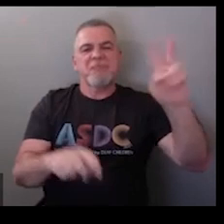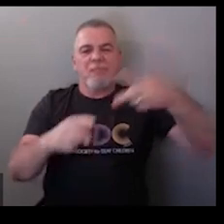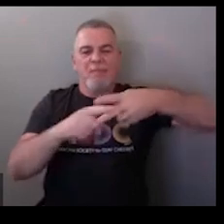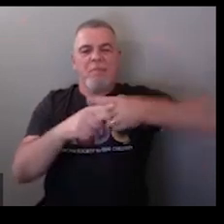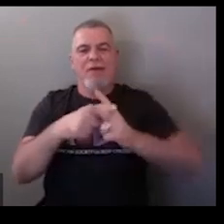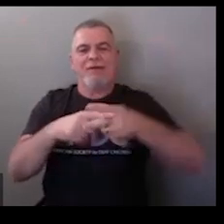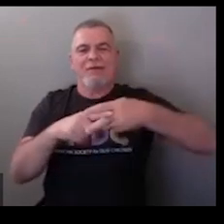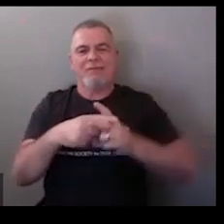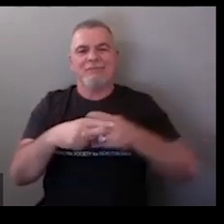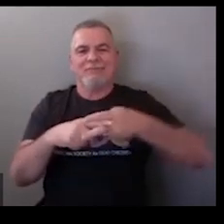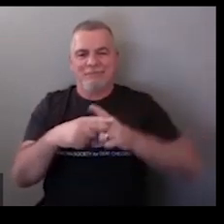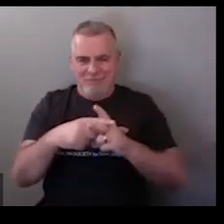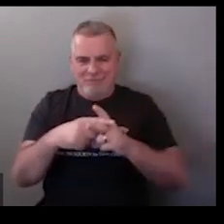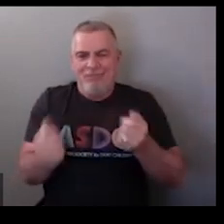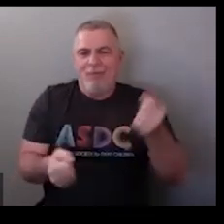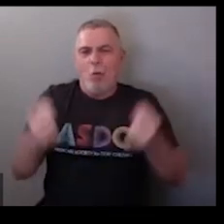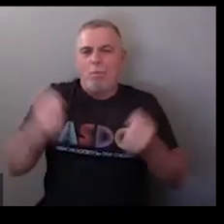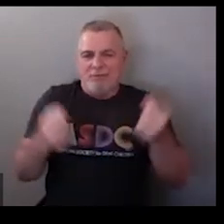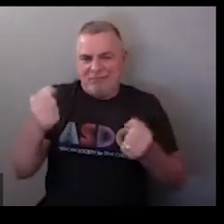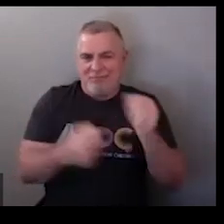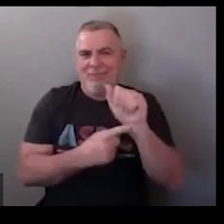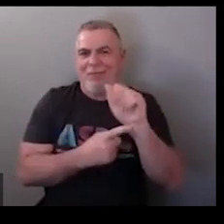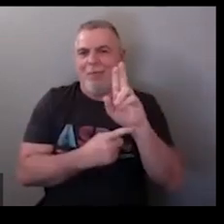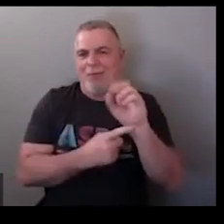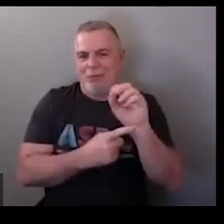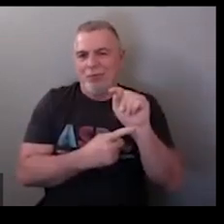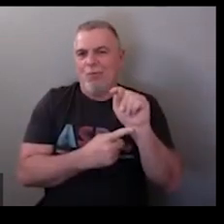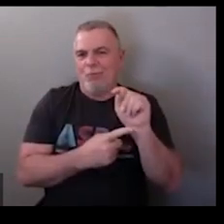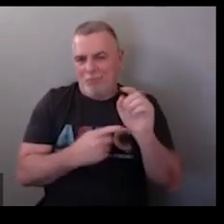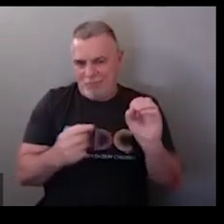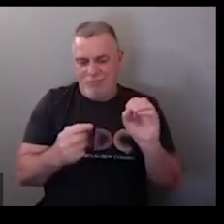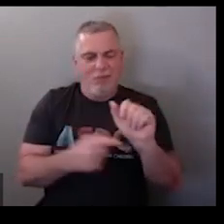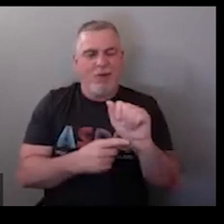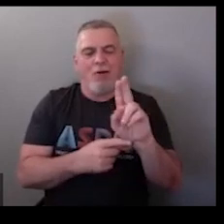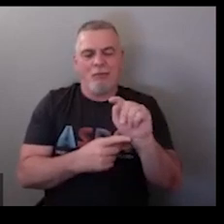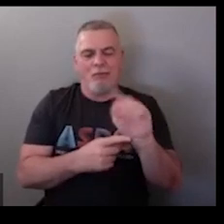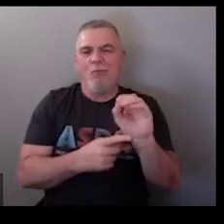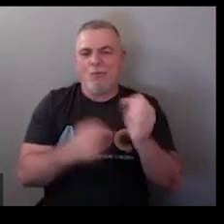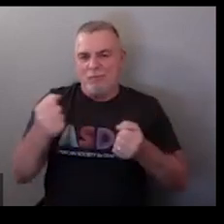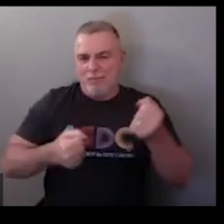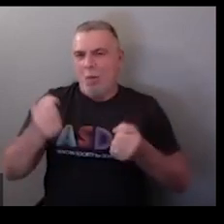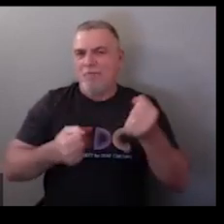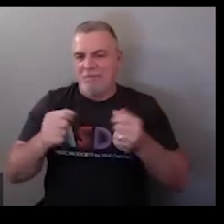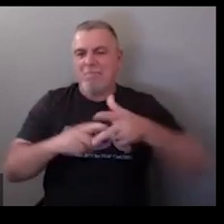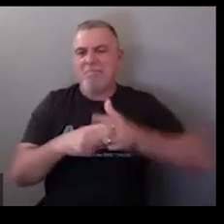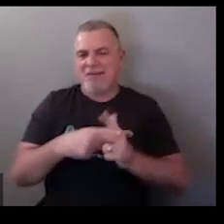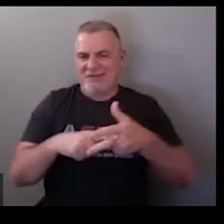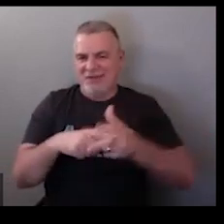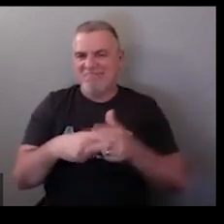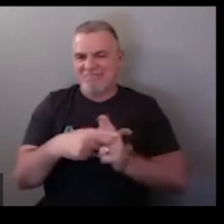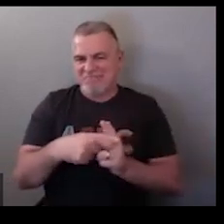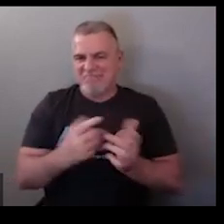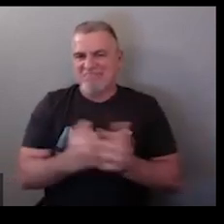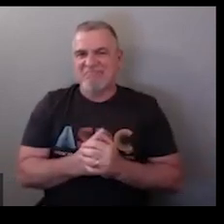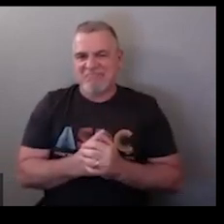either using the three or the two hand shape this was like mechanic class like auto mechanic class so you'd spell auto and then do